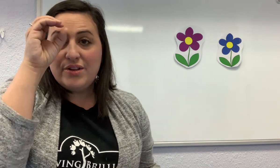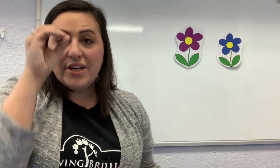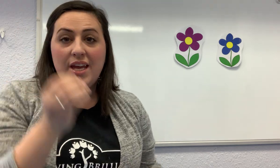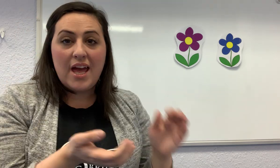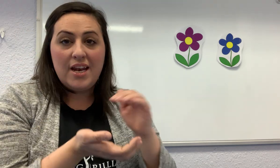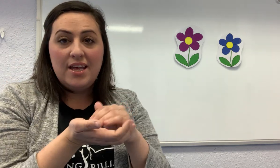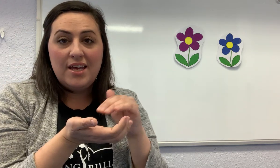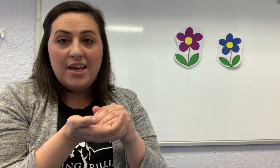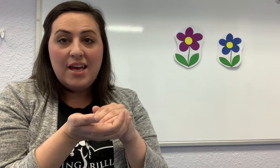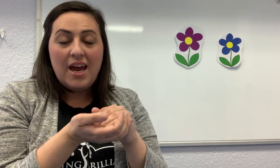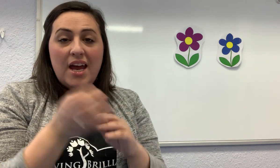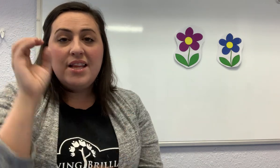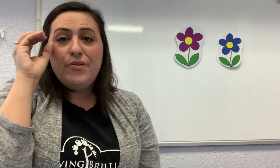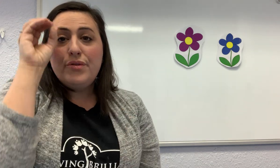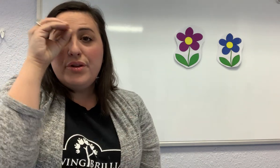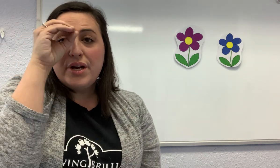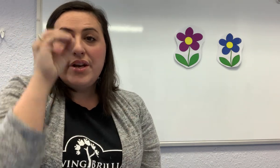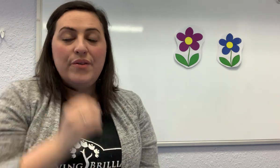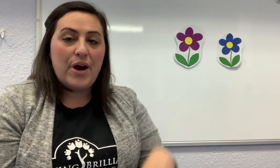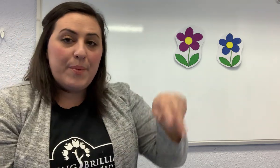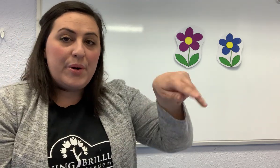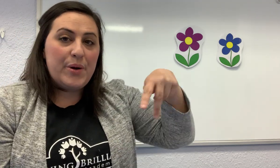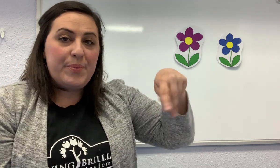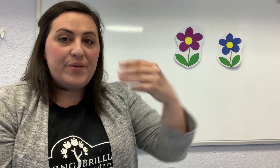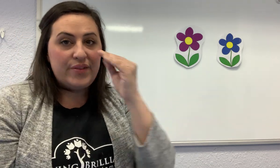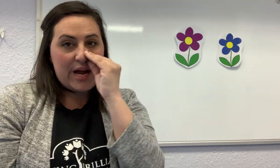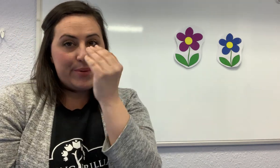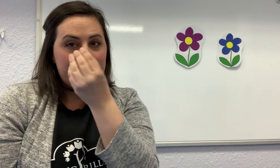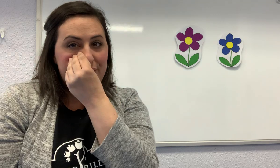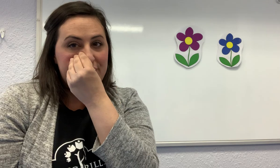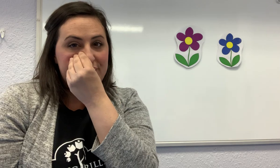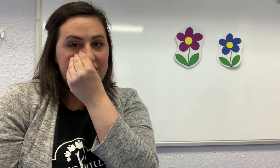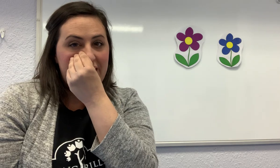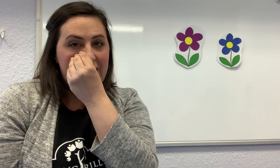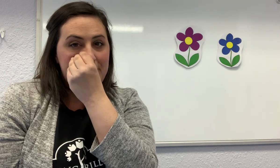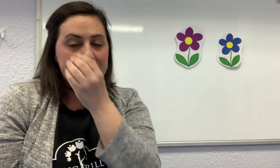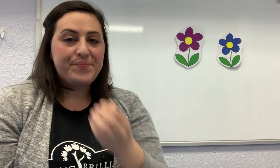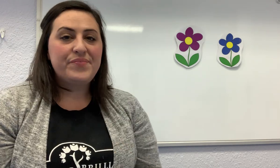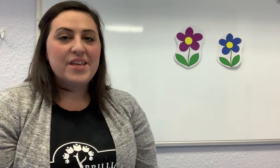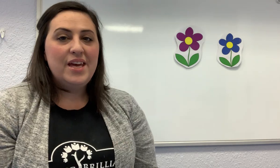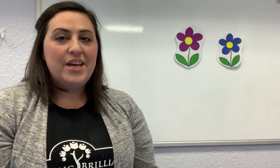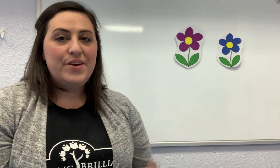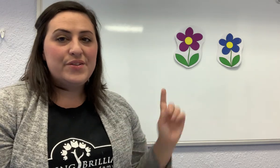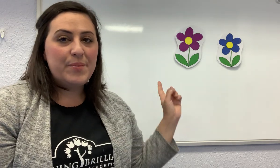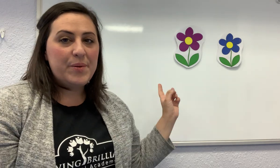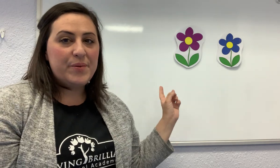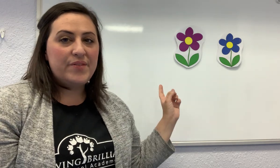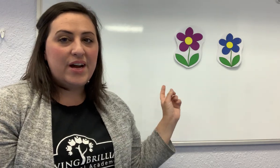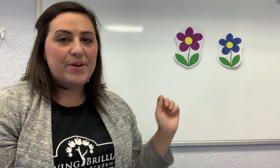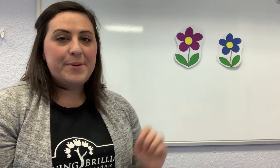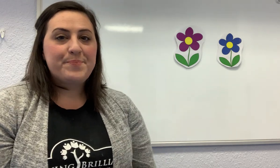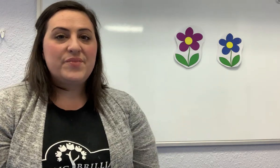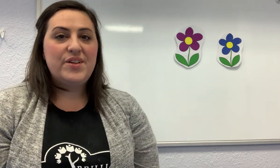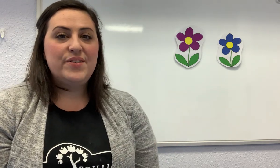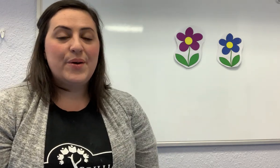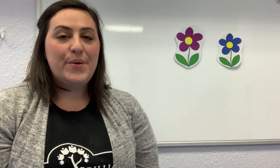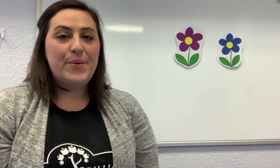look again. And let's look under our purple flower. Okay. Here's our purple flower. Let's go.